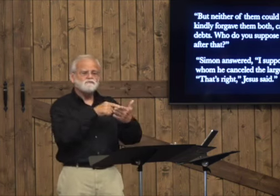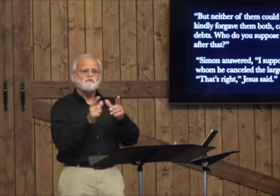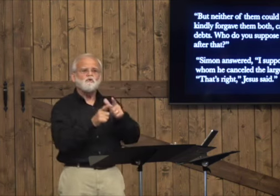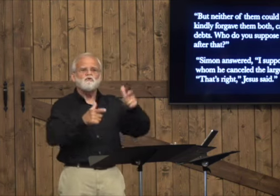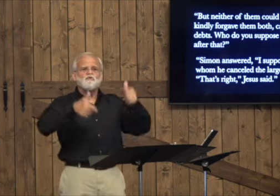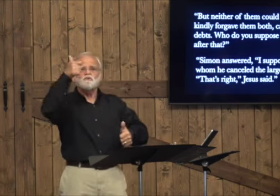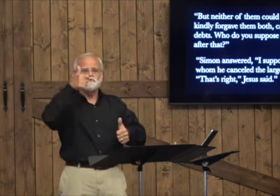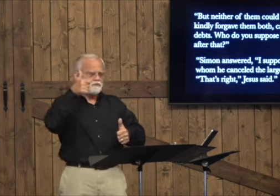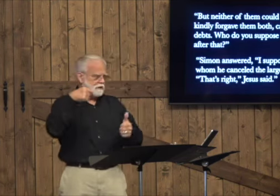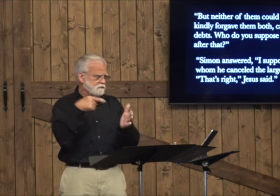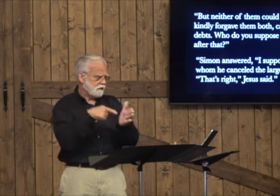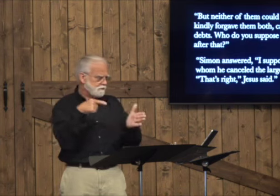canceled the larger debt.